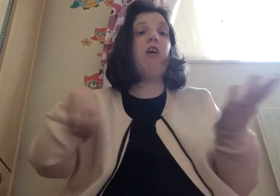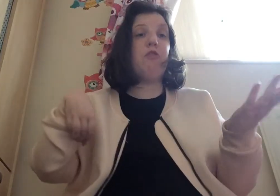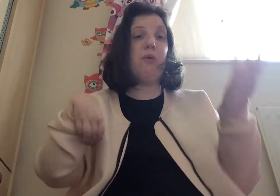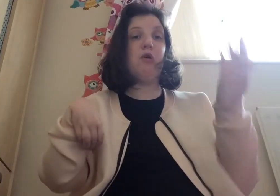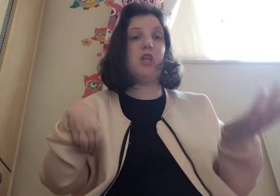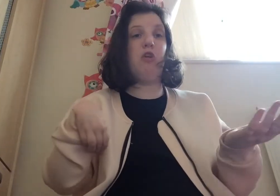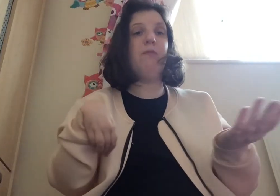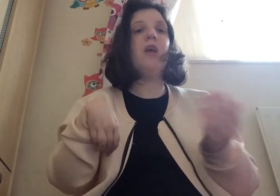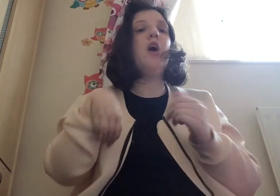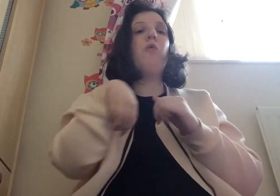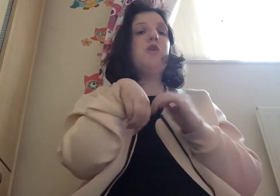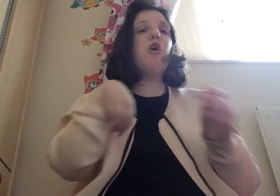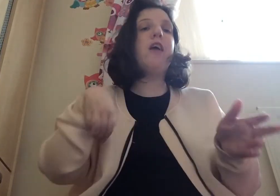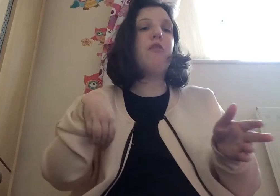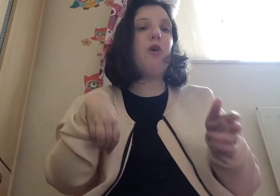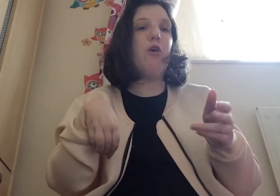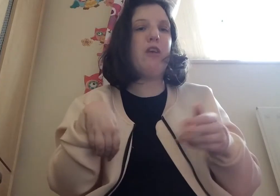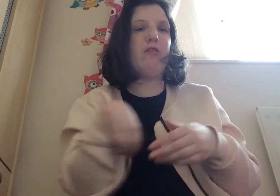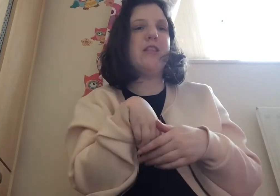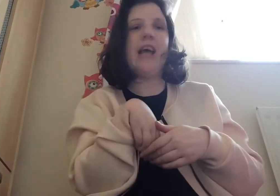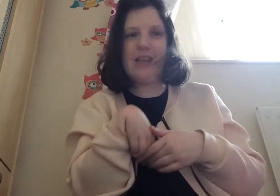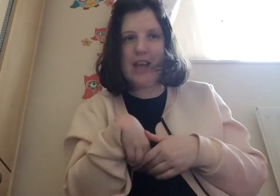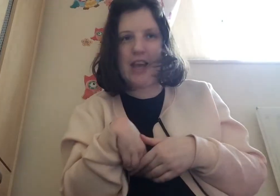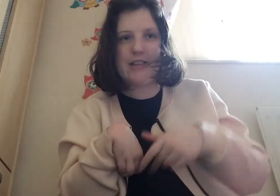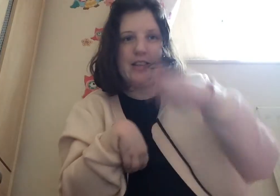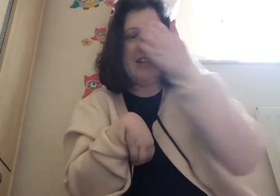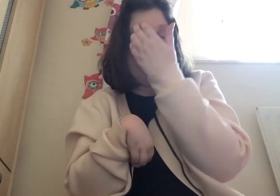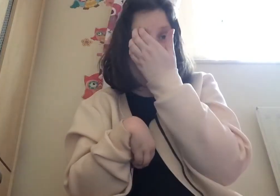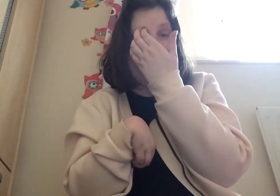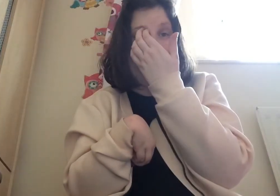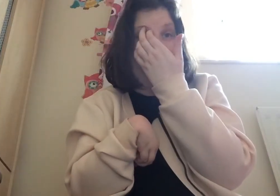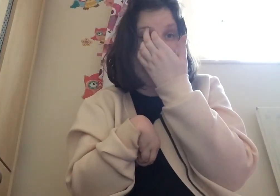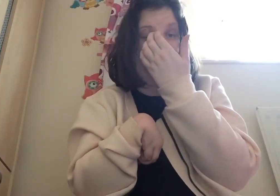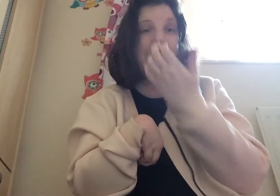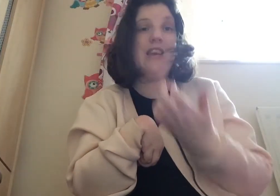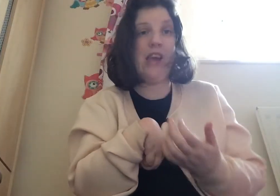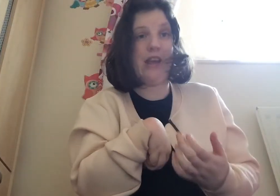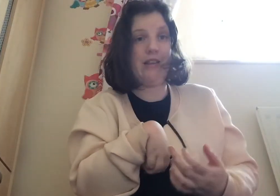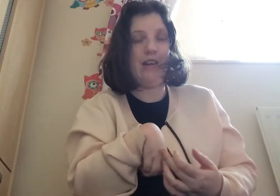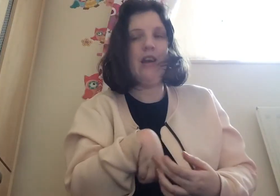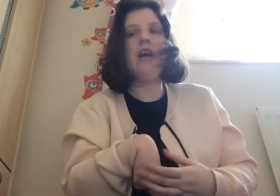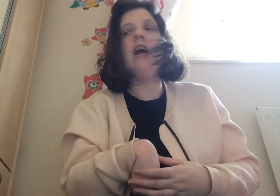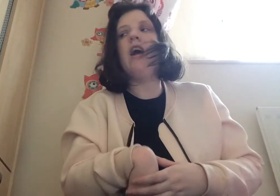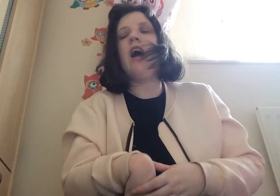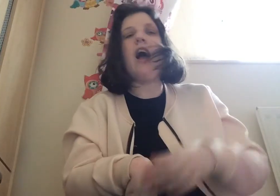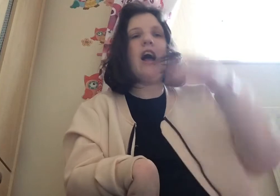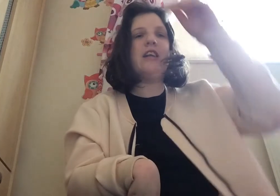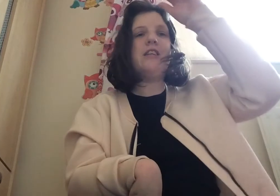off to portugal we don't hear from courtney for 10 years yeah 10 years and